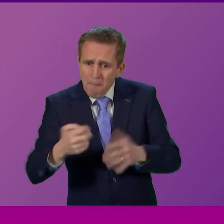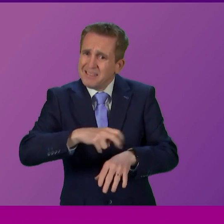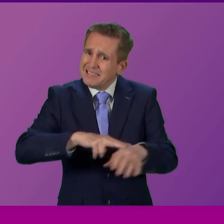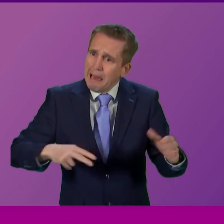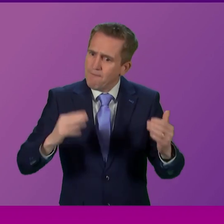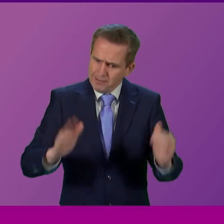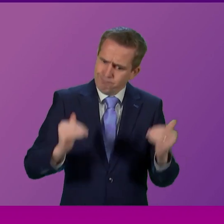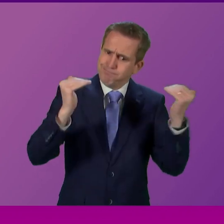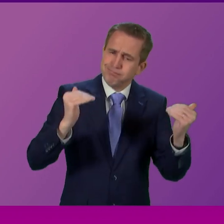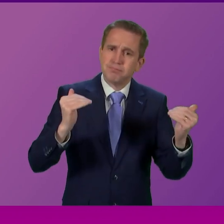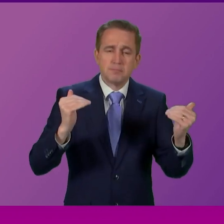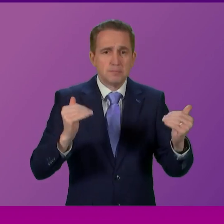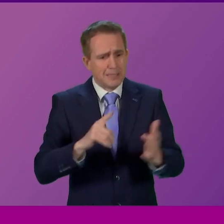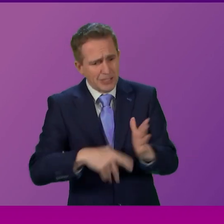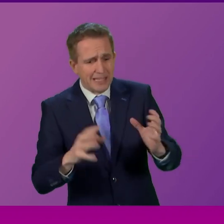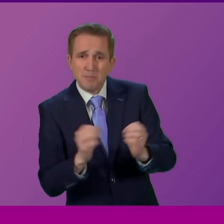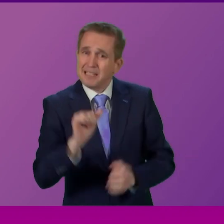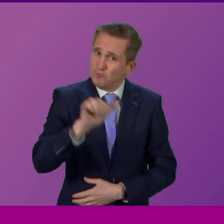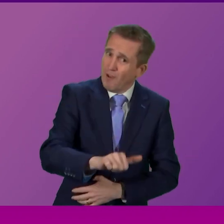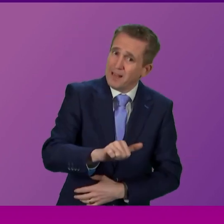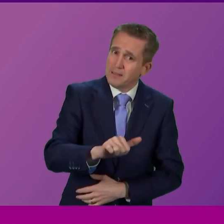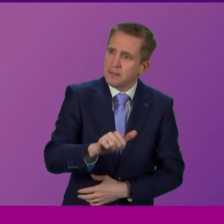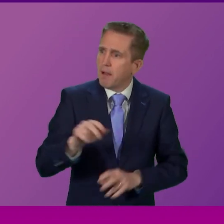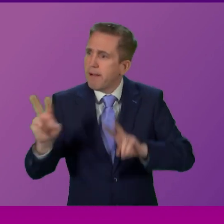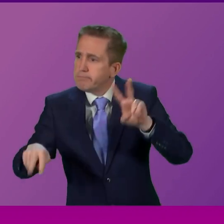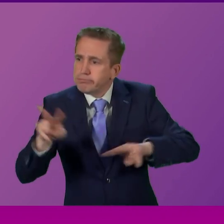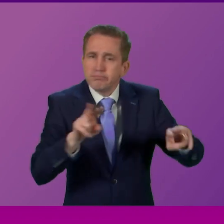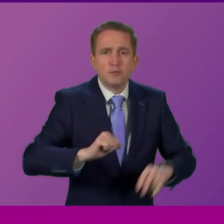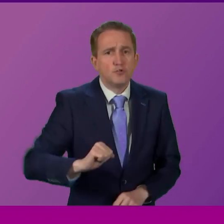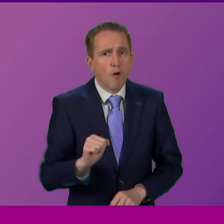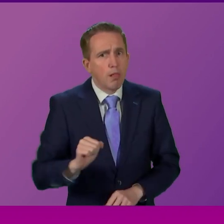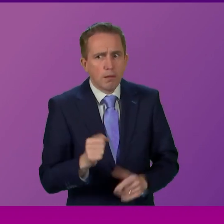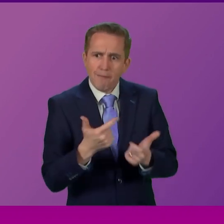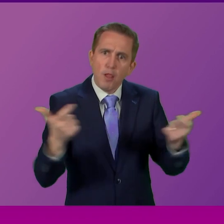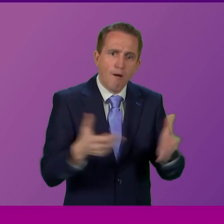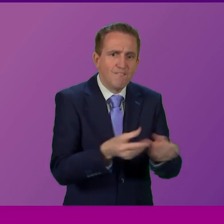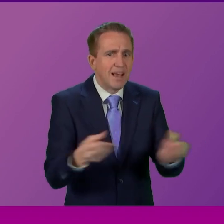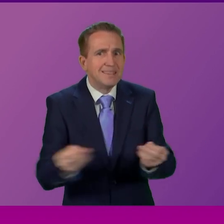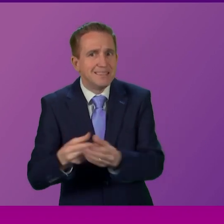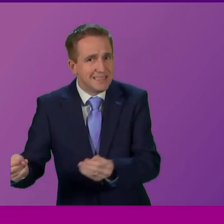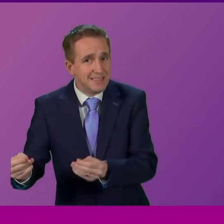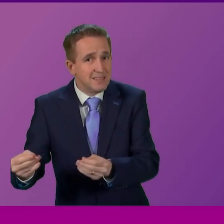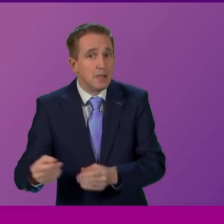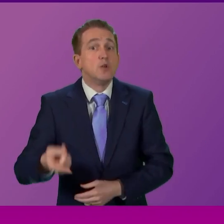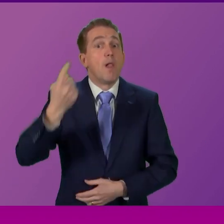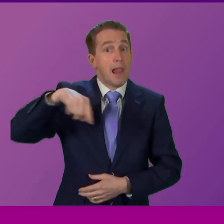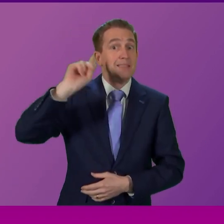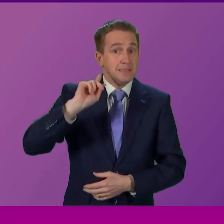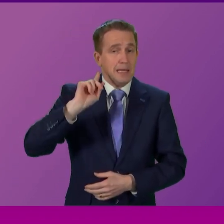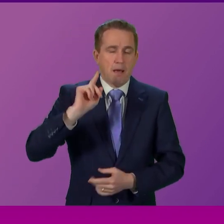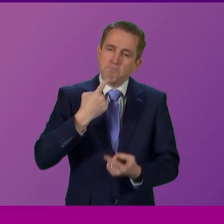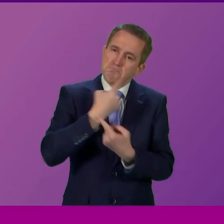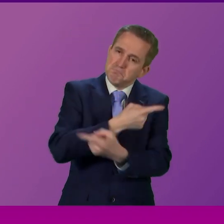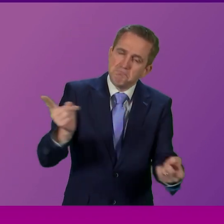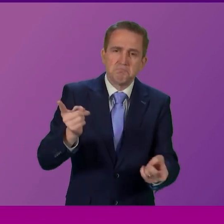Bailey is right to mention the high levels of vacancies at which we are keen to fill. That's why I announced last year additional